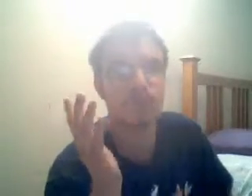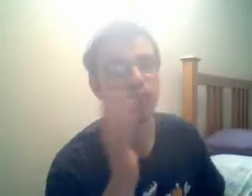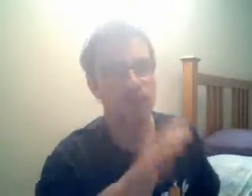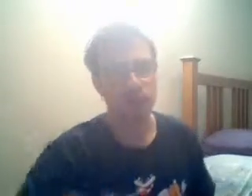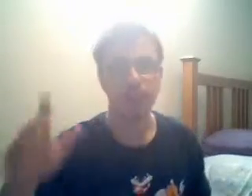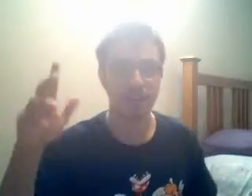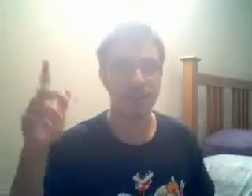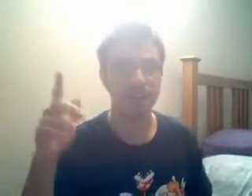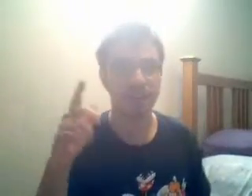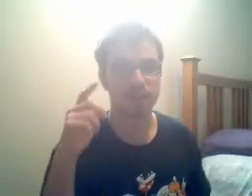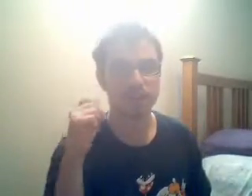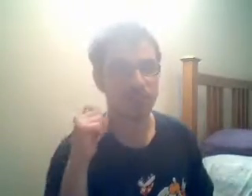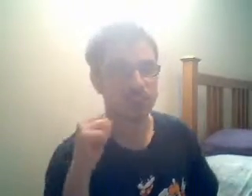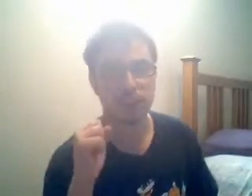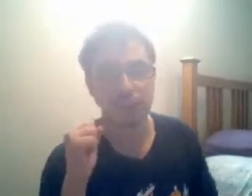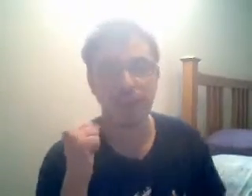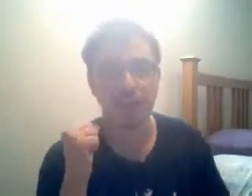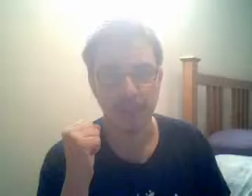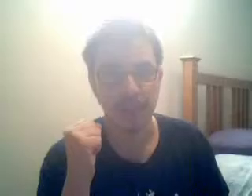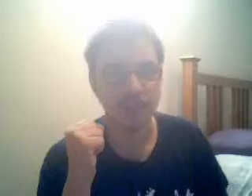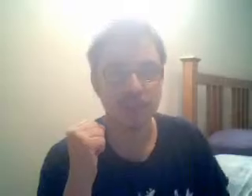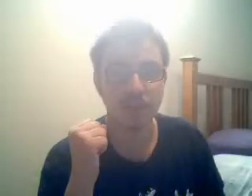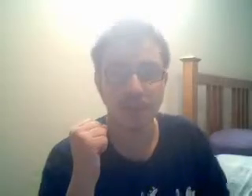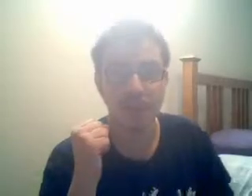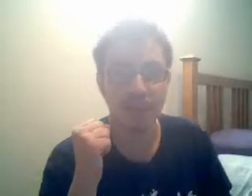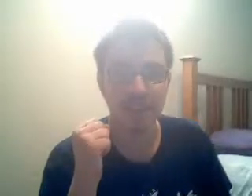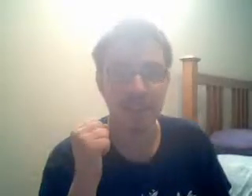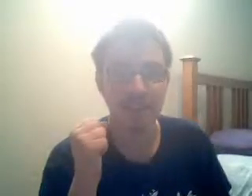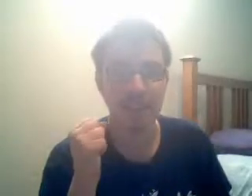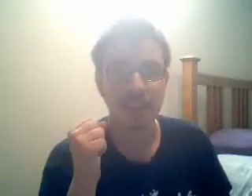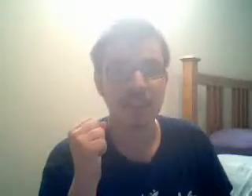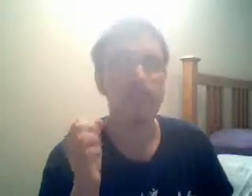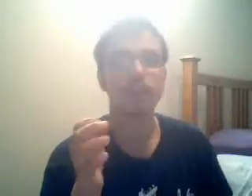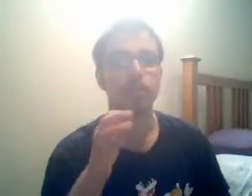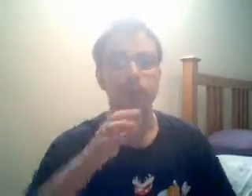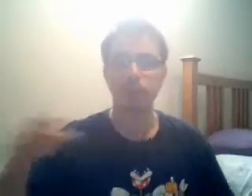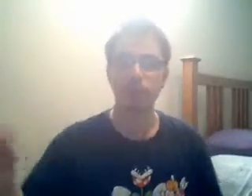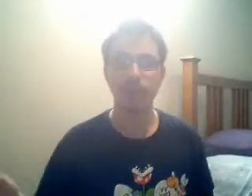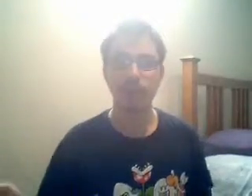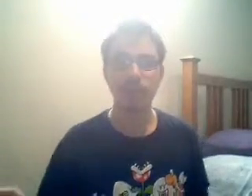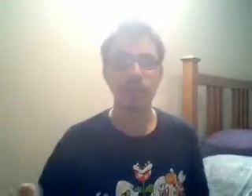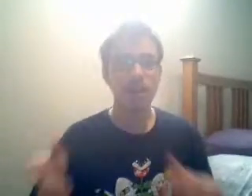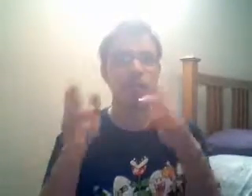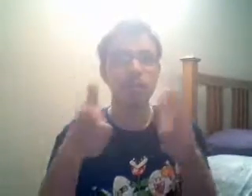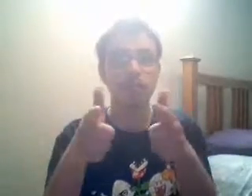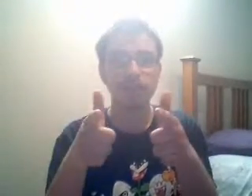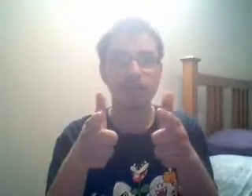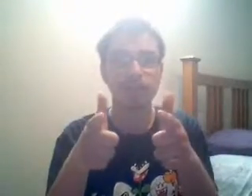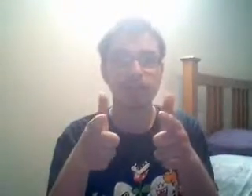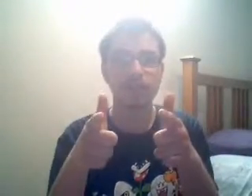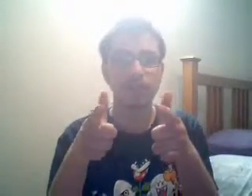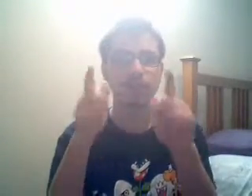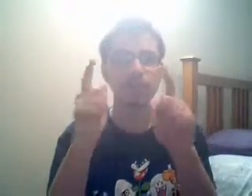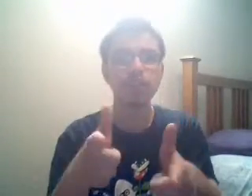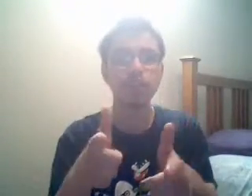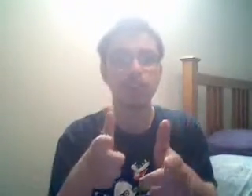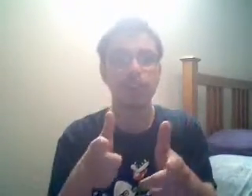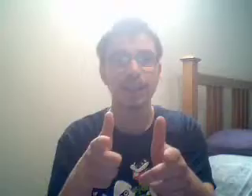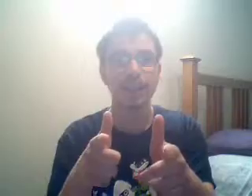found a lot of videos that inspired me in so many ways. More inspiration. More different types of videos for you guys.